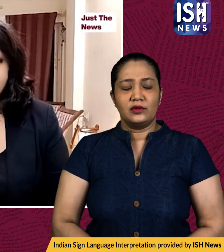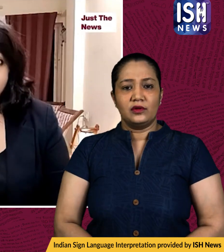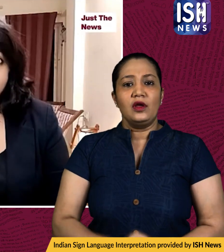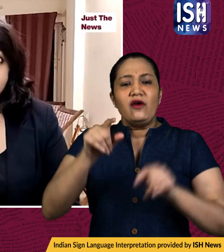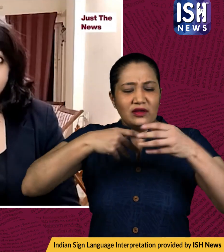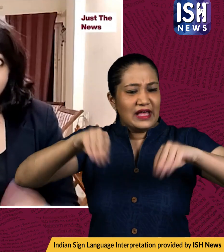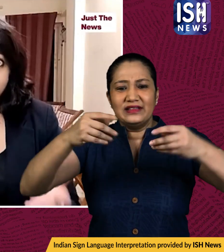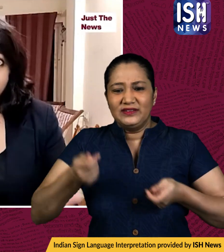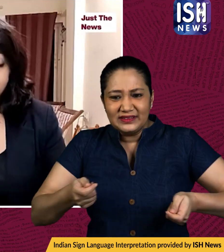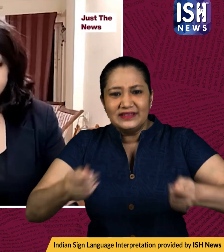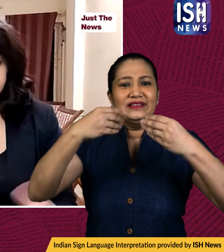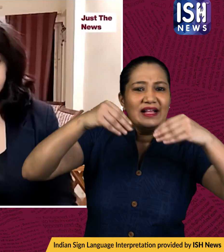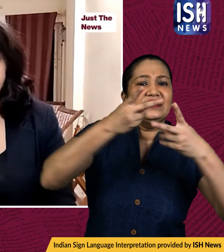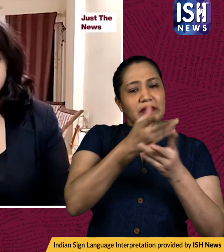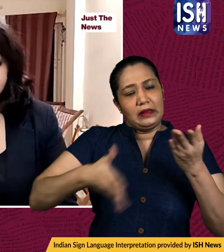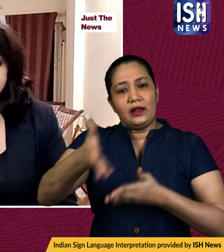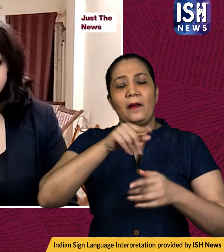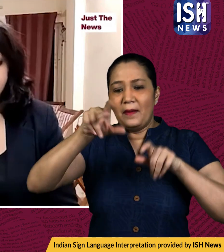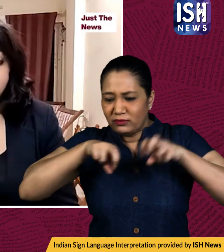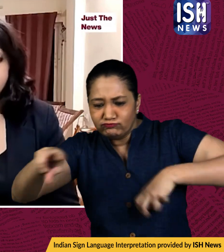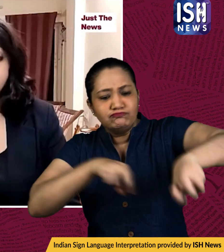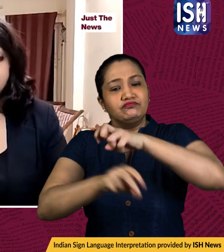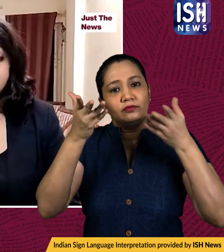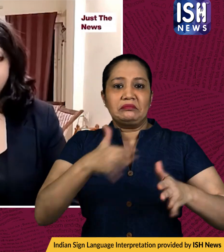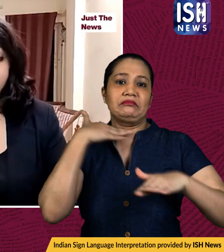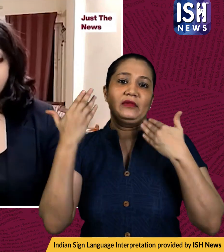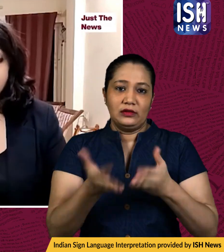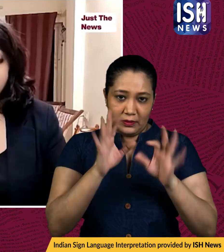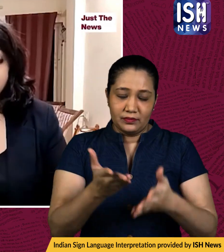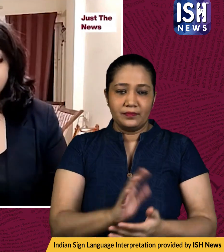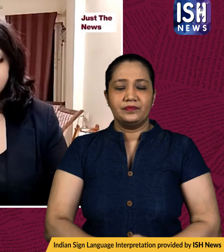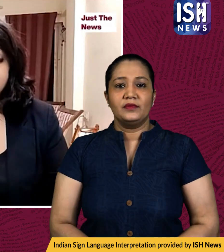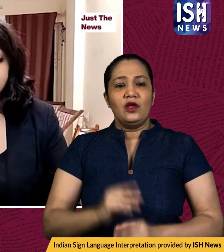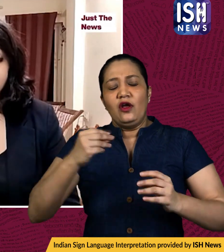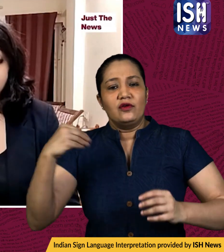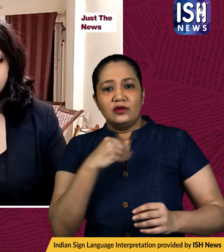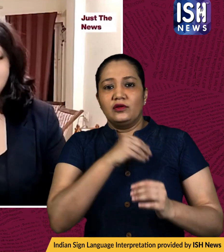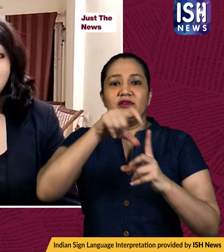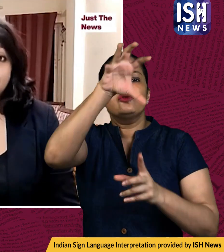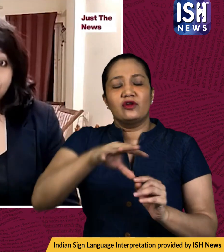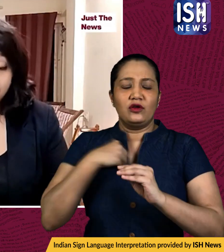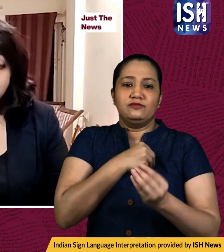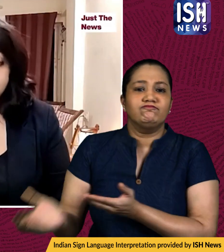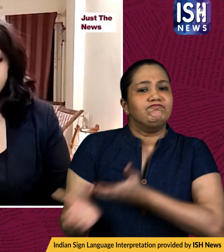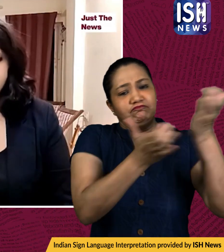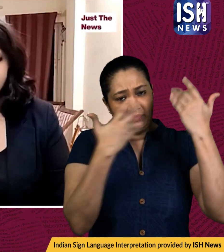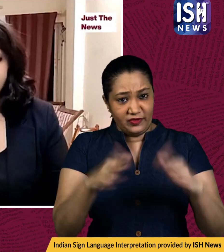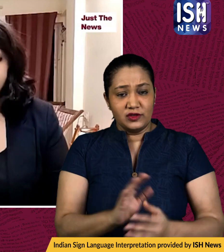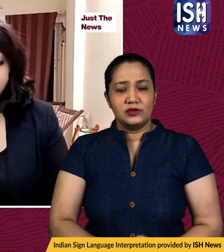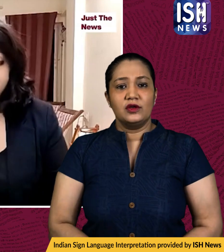vendors uh the report said and passers-by the injured were rushed to the district hospital at udhampur where one of